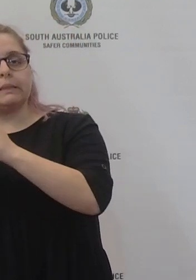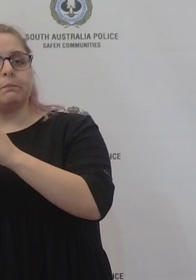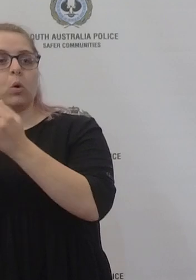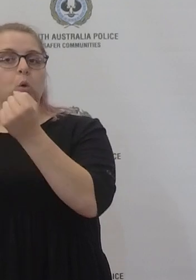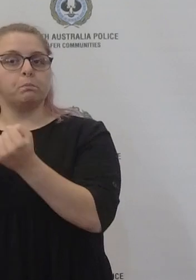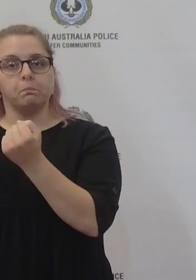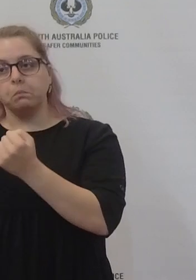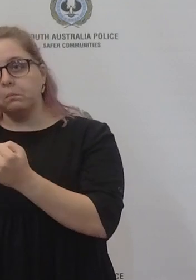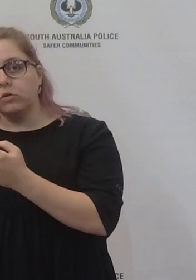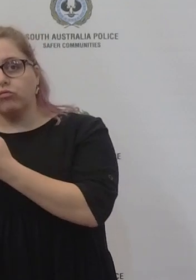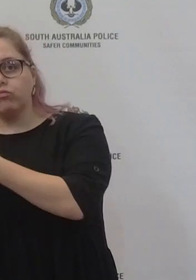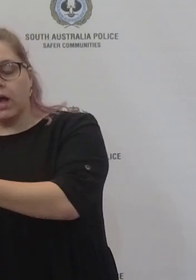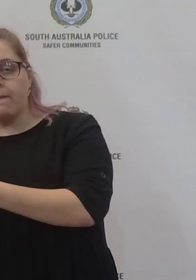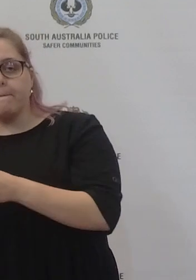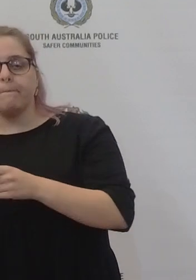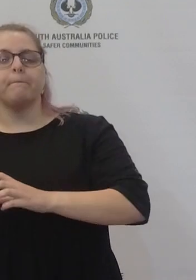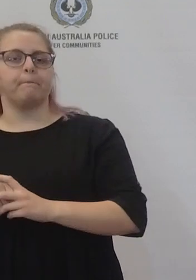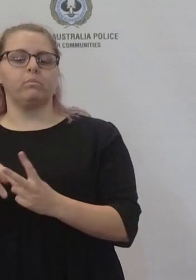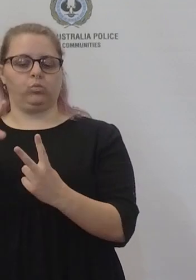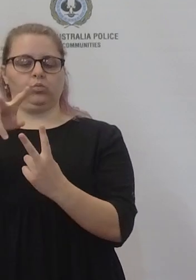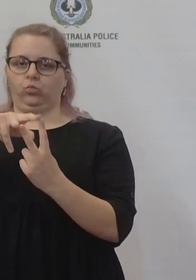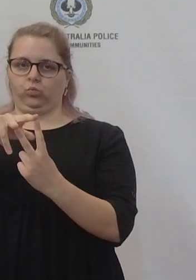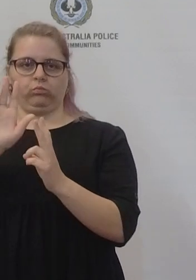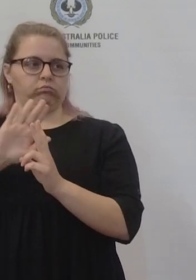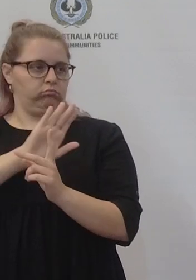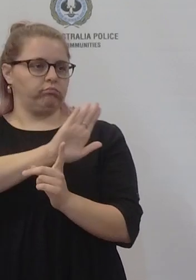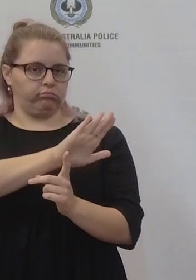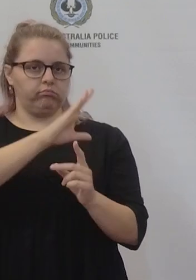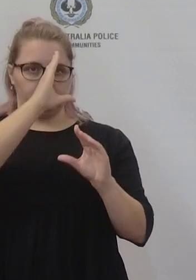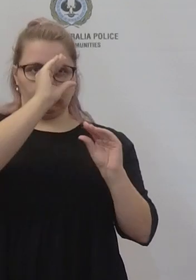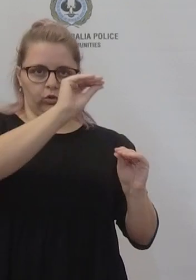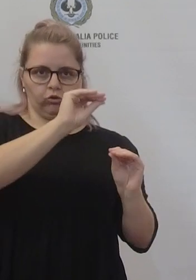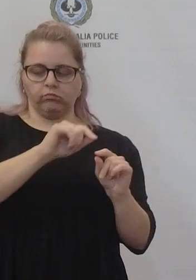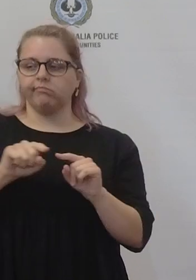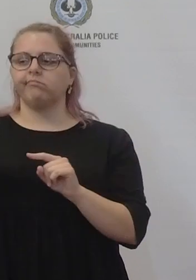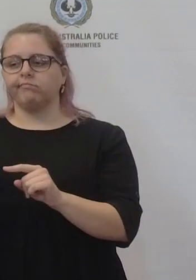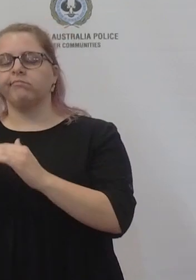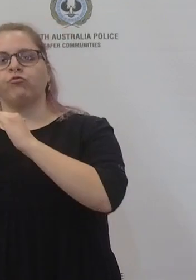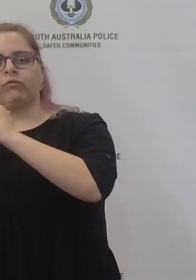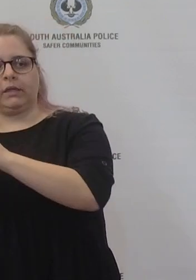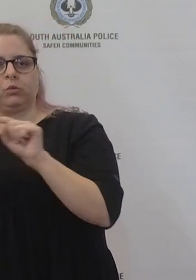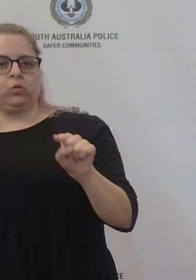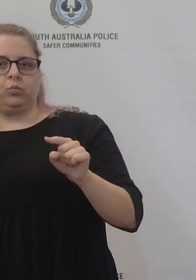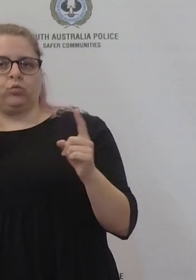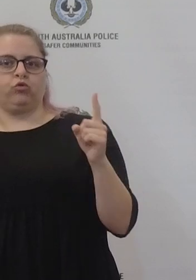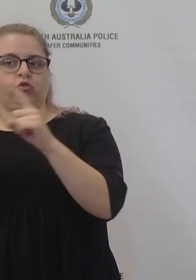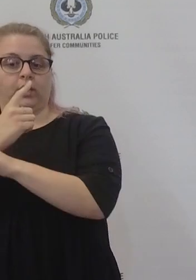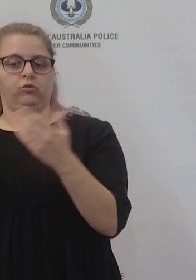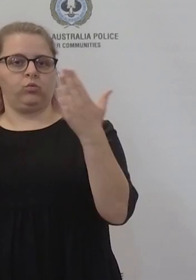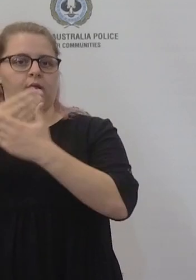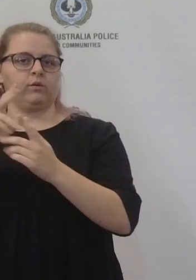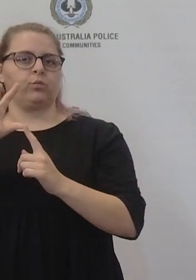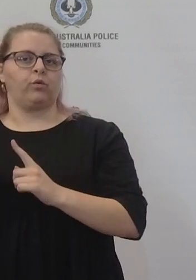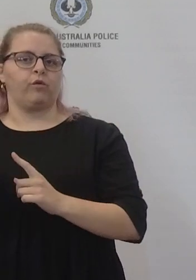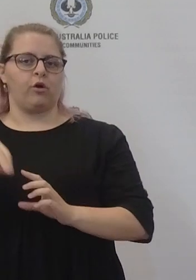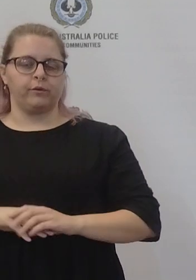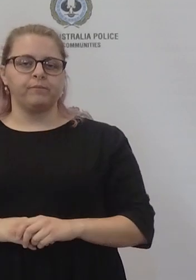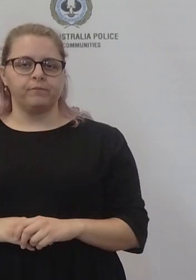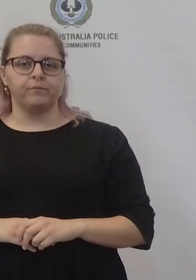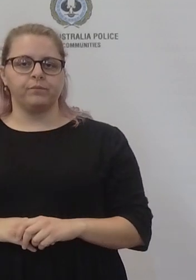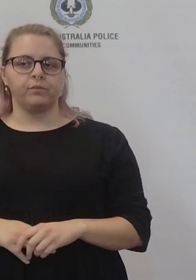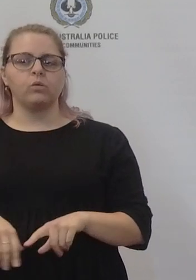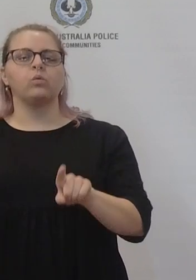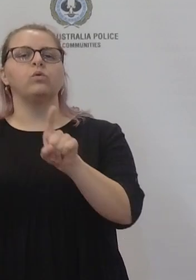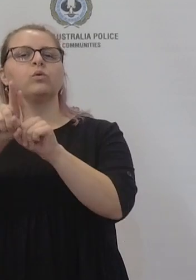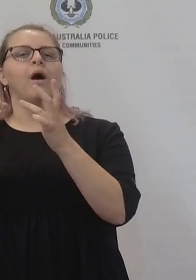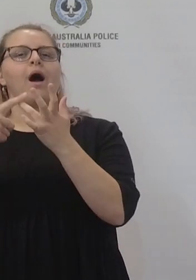at midnight are the education sector and the passenger transport workers sector. Also affected by this is the maritime